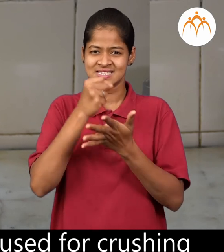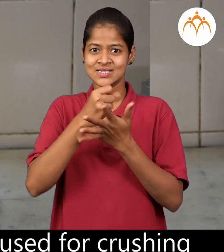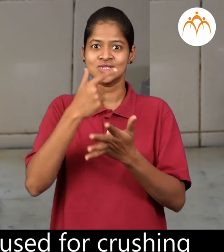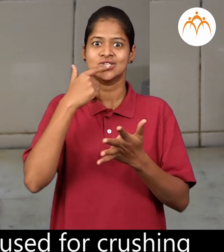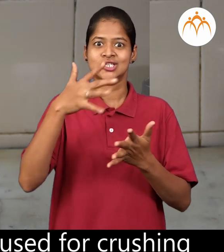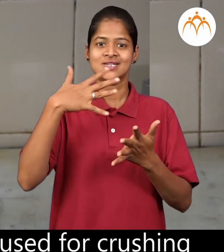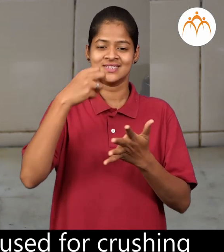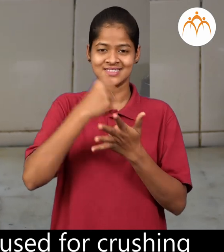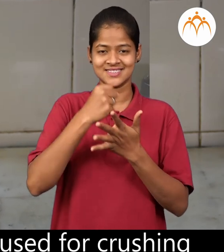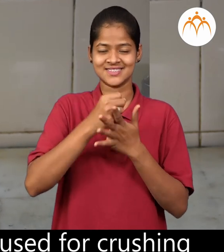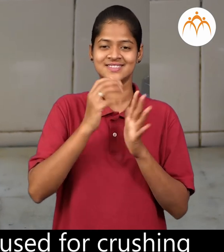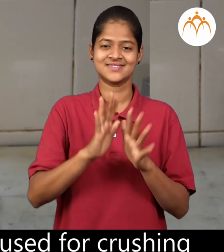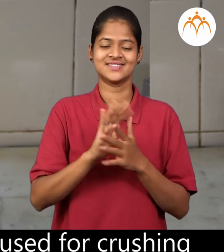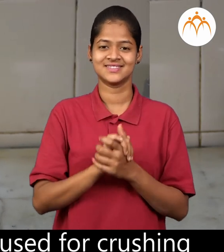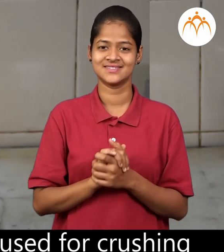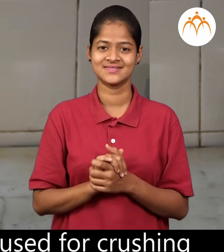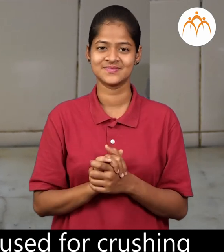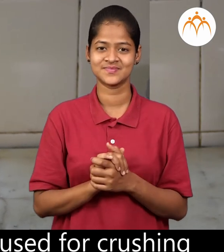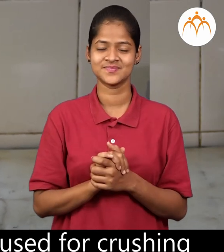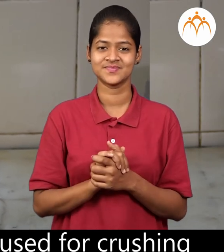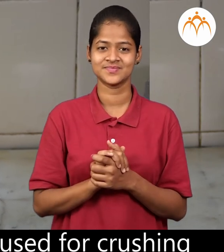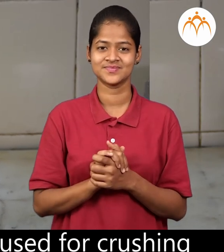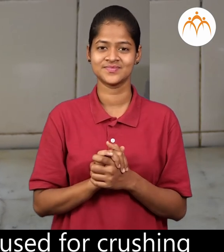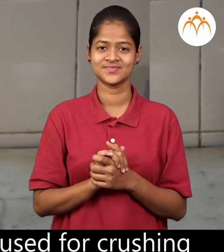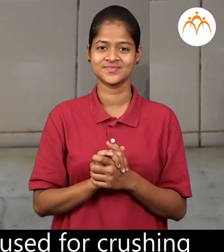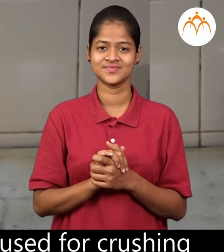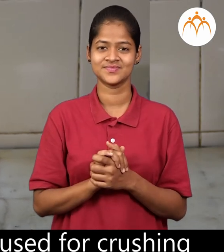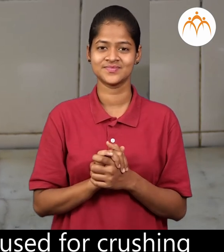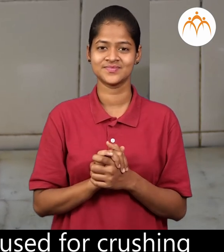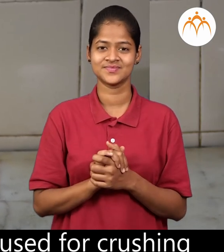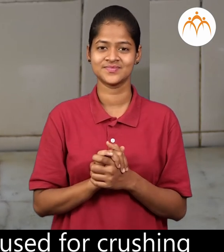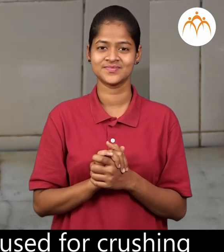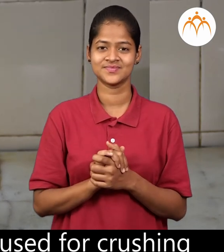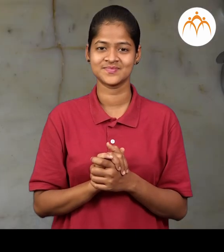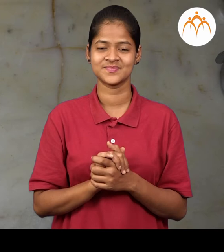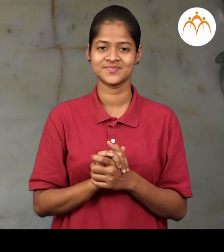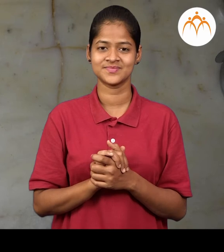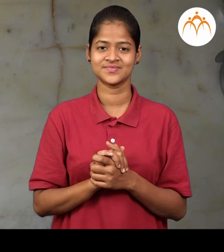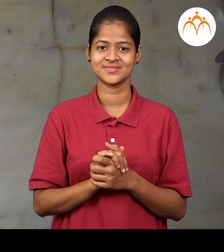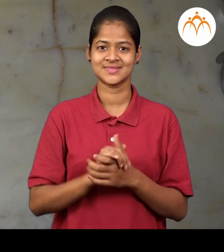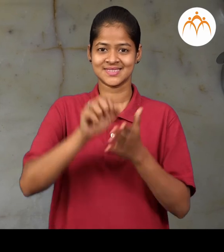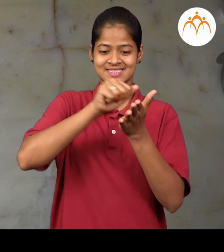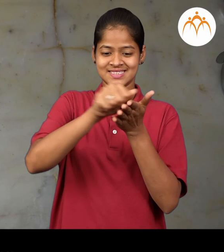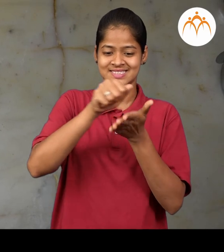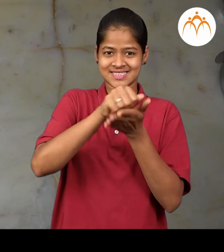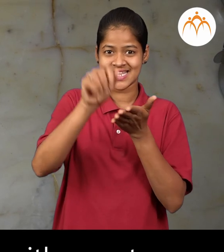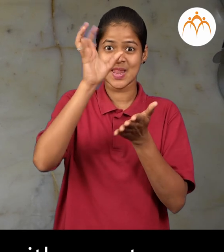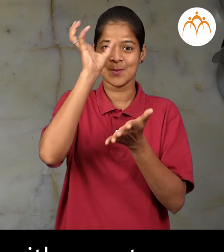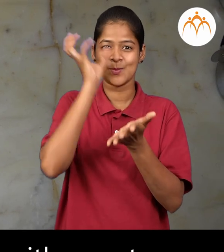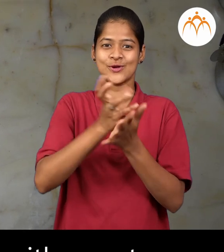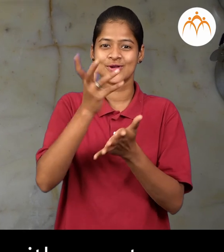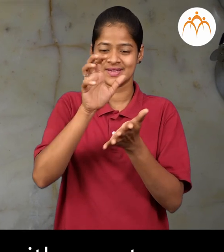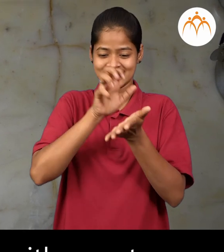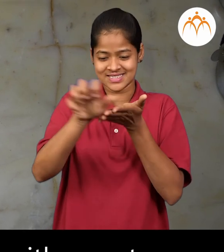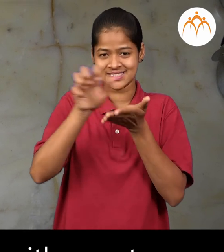are used for crushing the spices grater we grate coconut